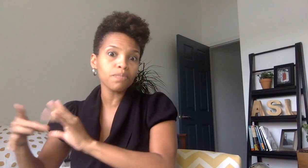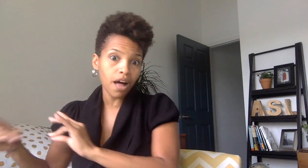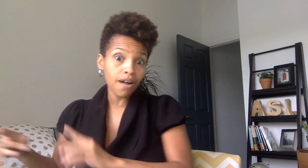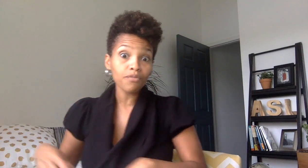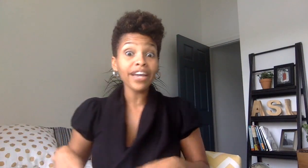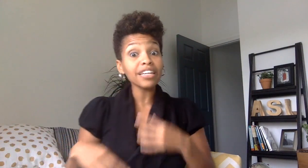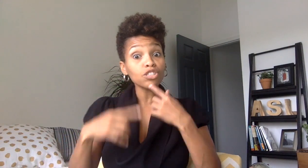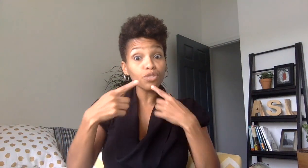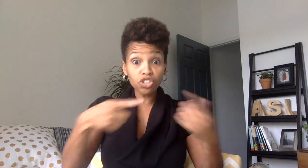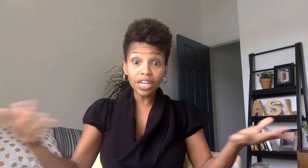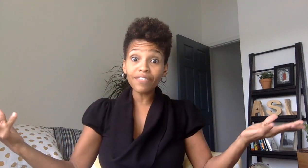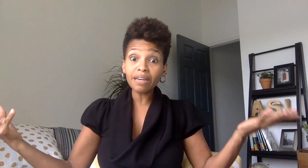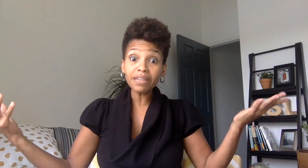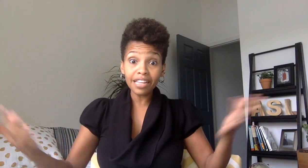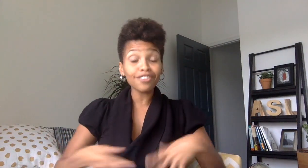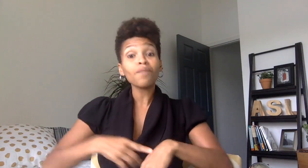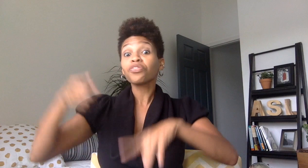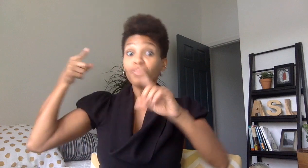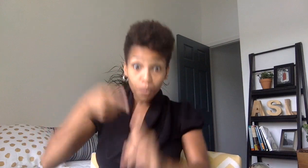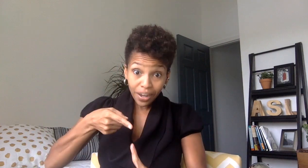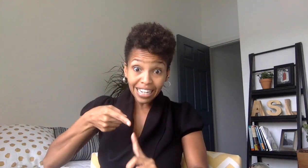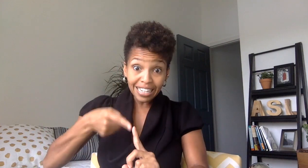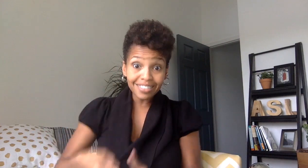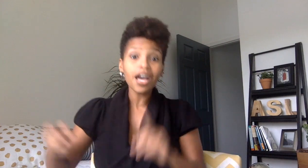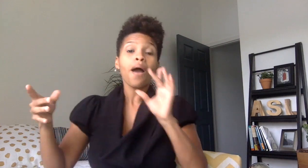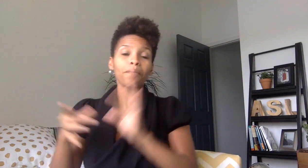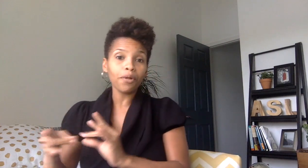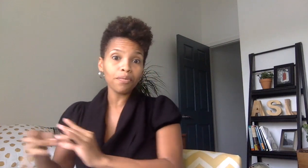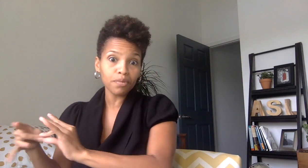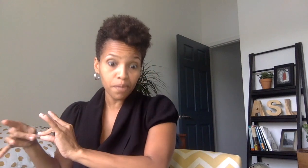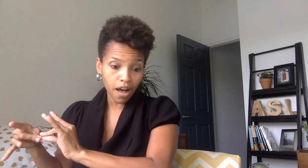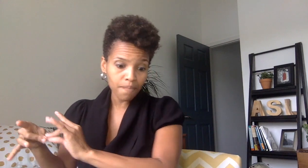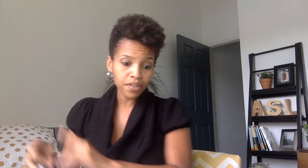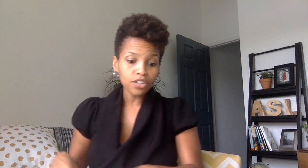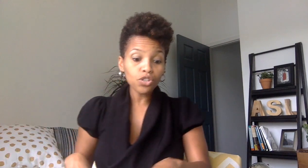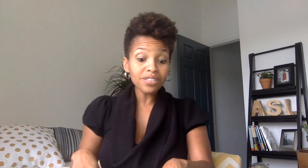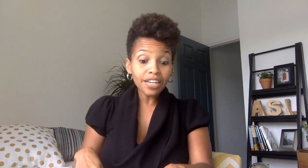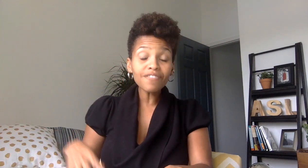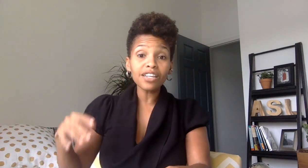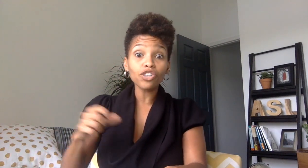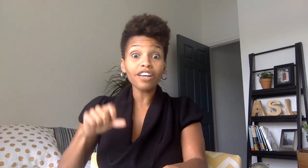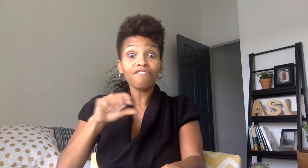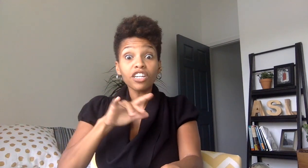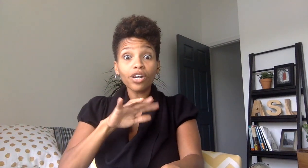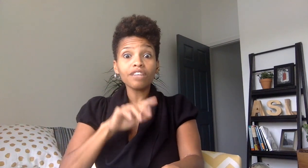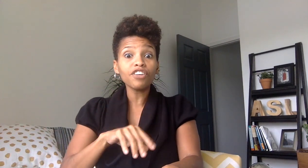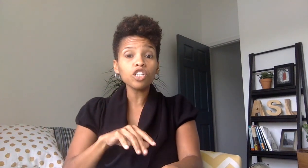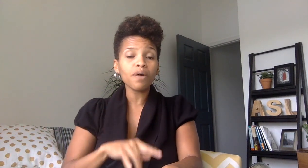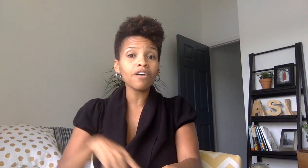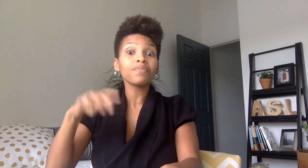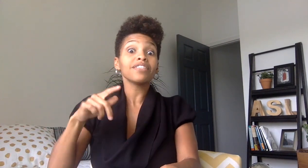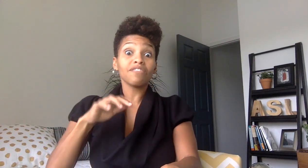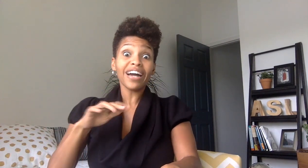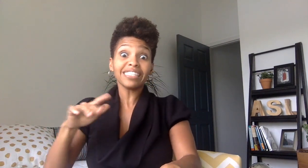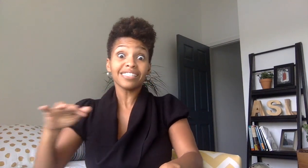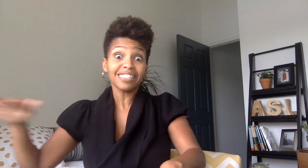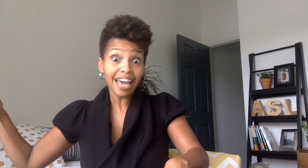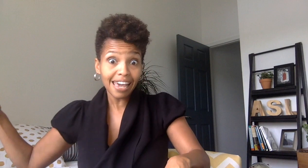right and so we're still giving him english the point is blah blah blah so instead of trying to think trying to fingerspell suffice it to say